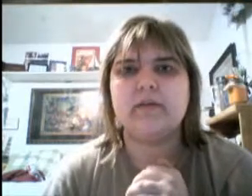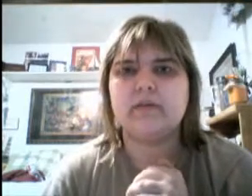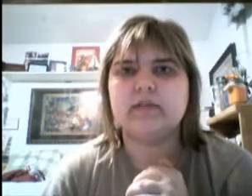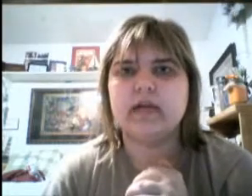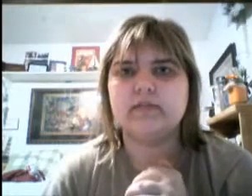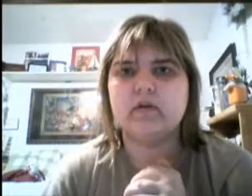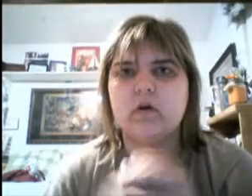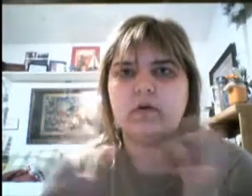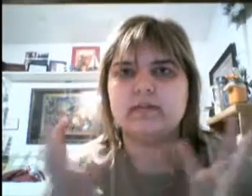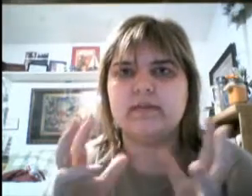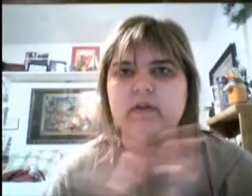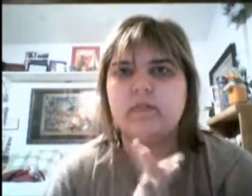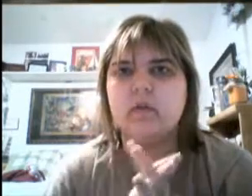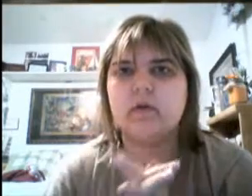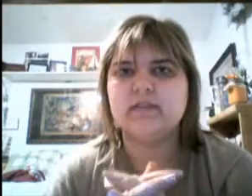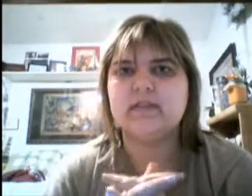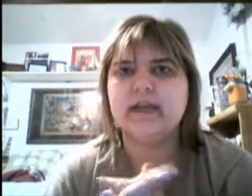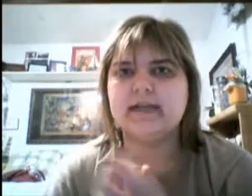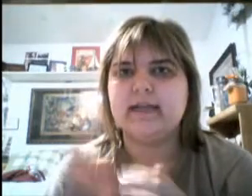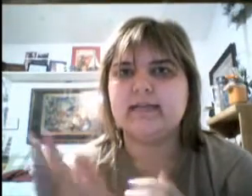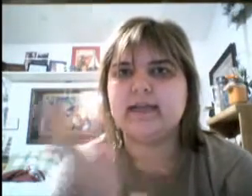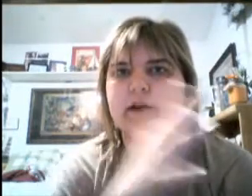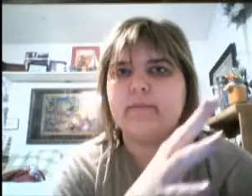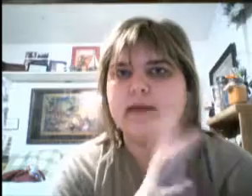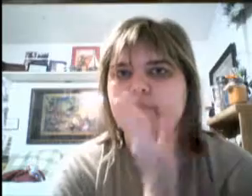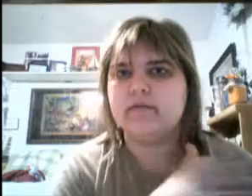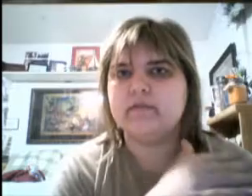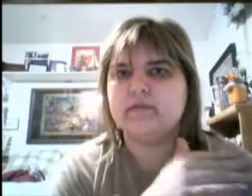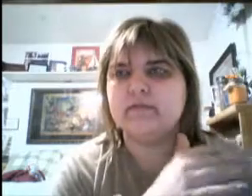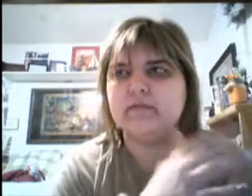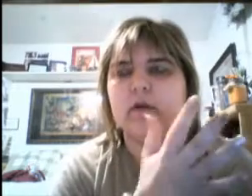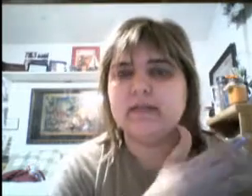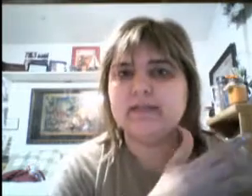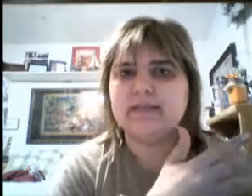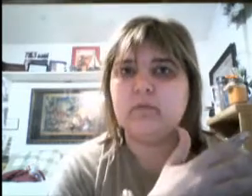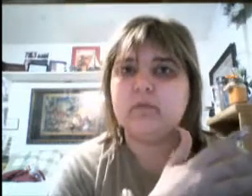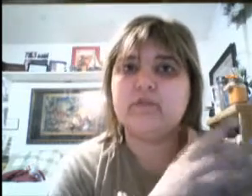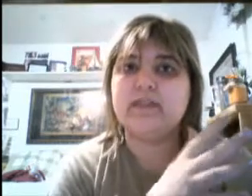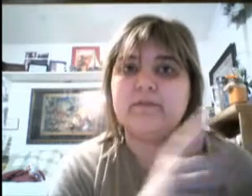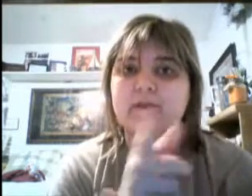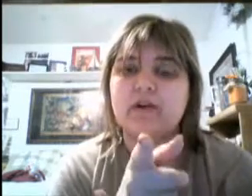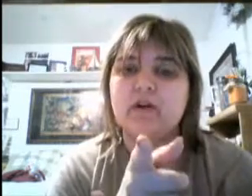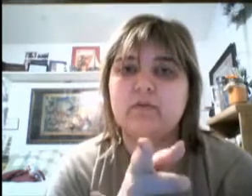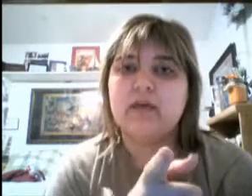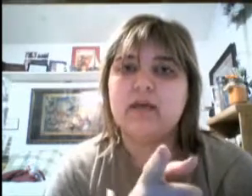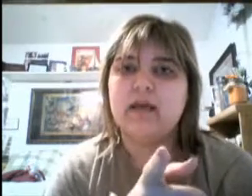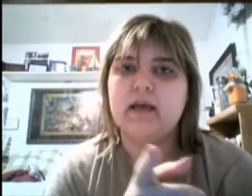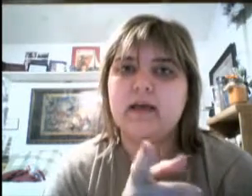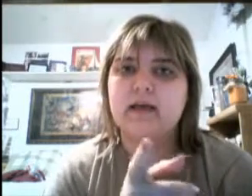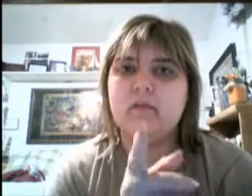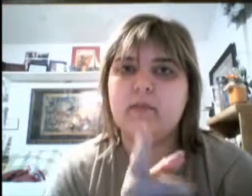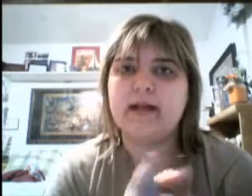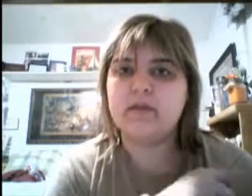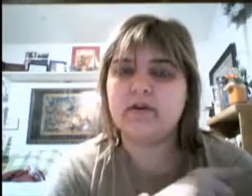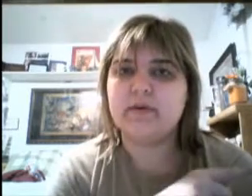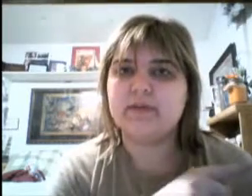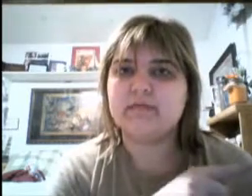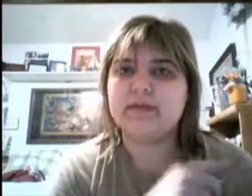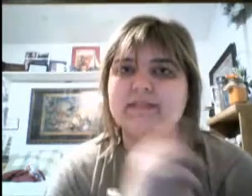know those guys are all teamed up on one side against Iron Man and whoever's on his side. Which we definitely know, um, Black Widow is, because